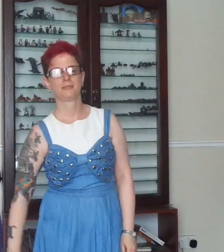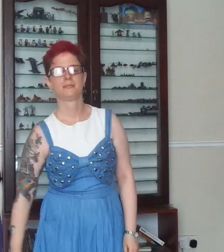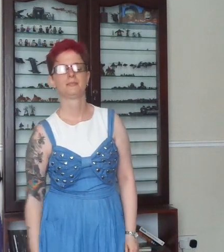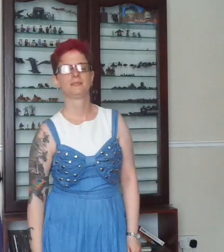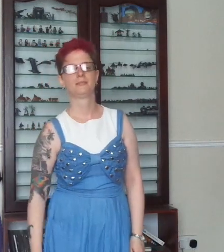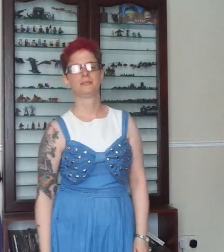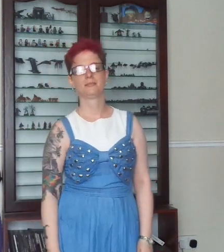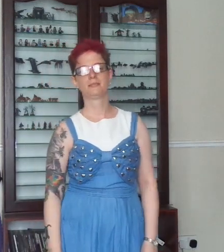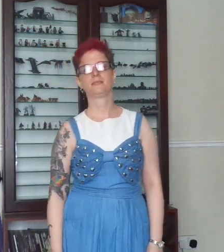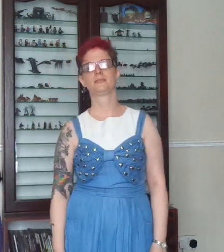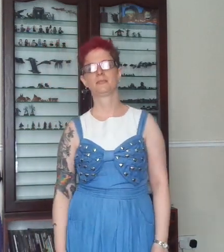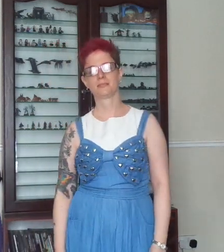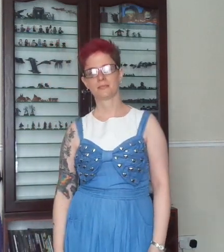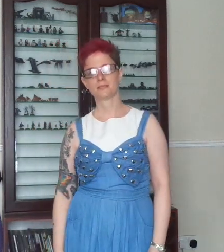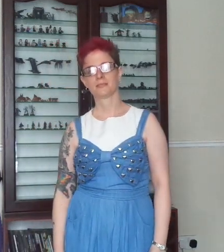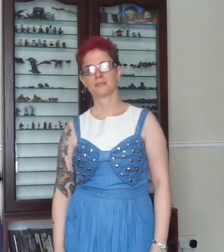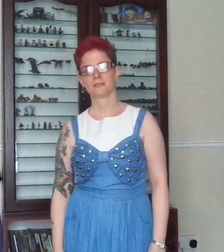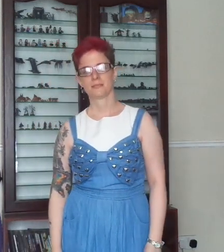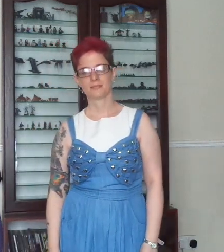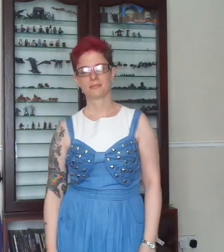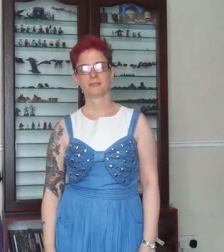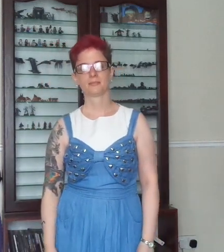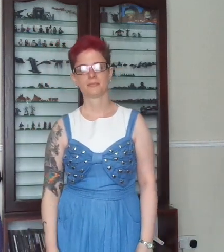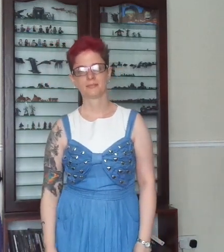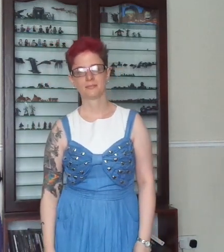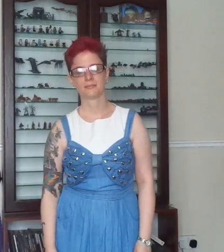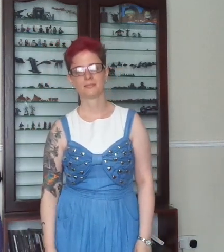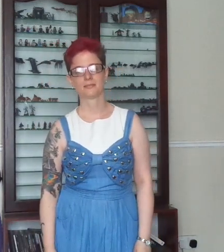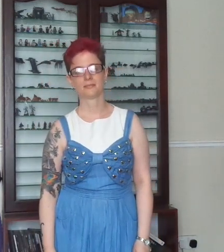What kind of mess you? I'll OBVC you.